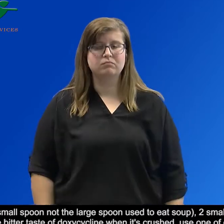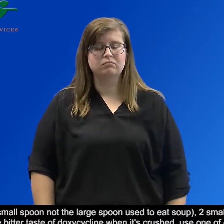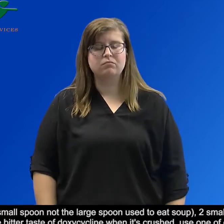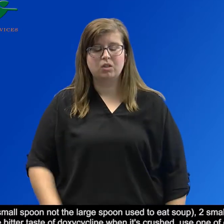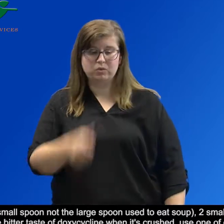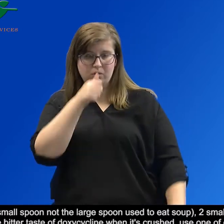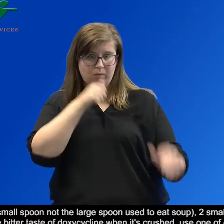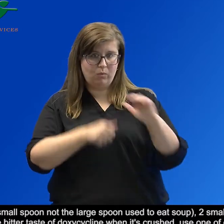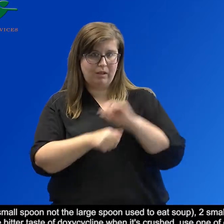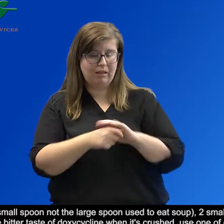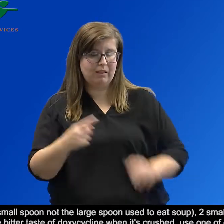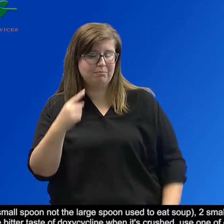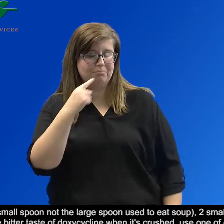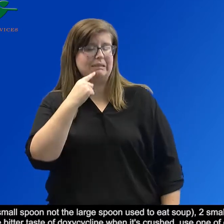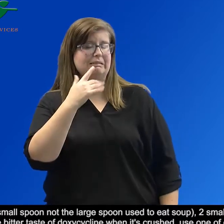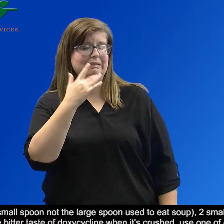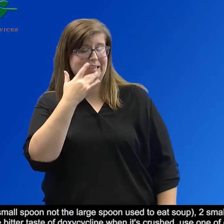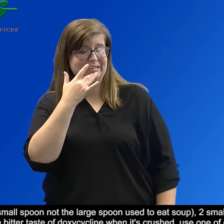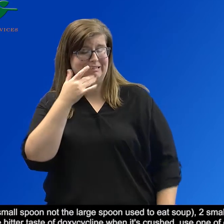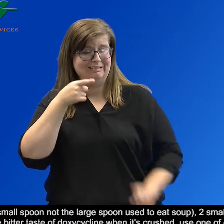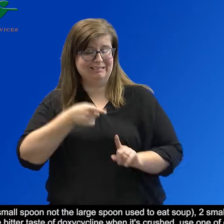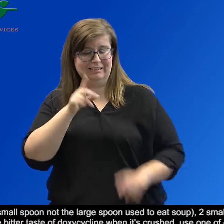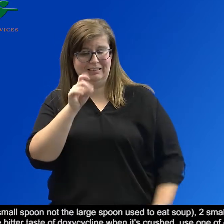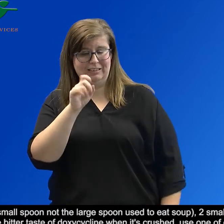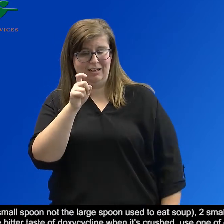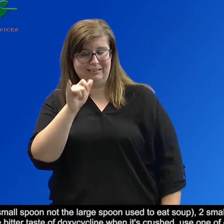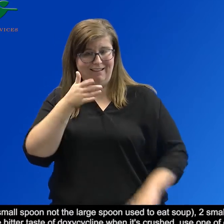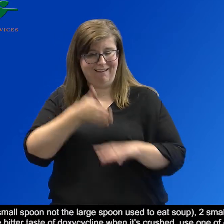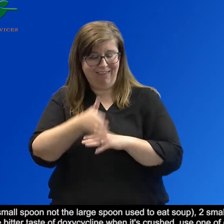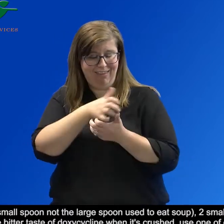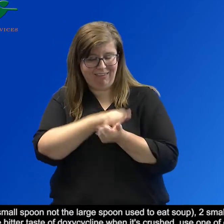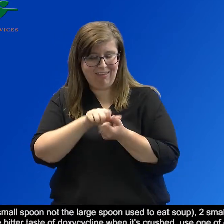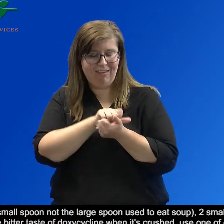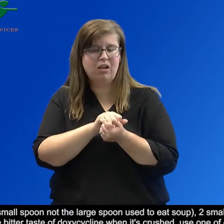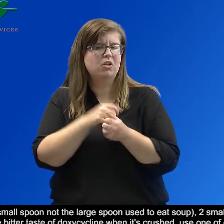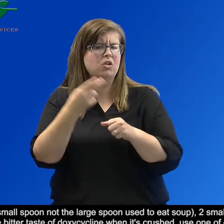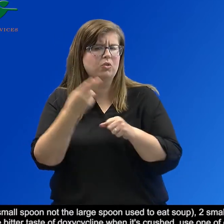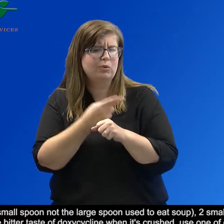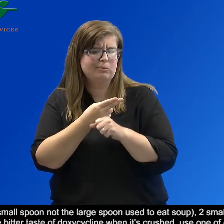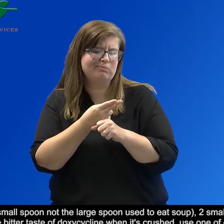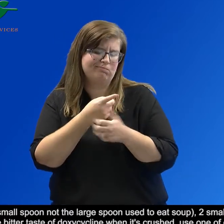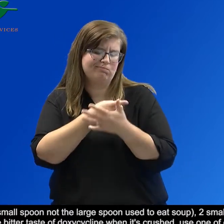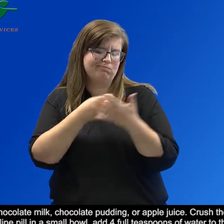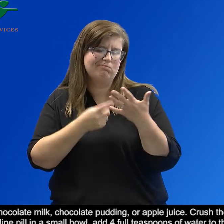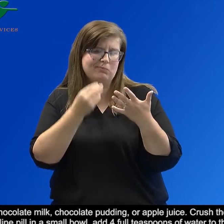To hide the bitter taste of doxycycline when it's crushed, use one of the following foods or drinks,